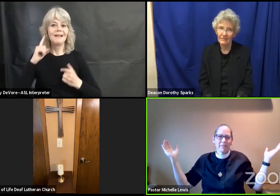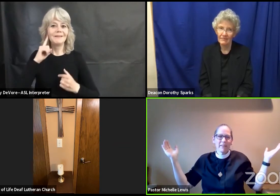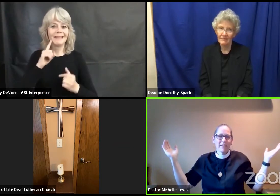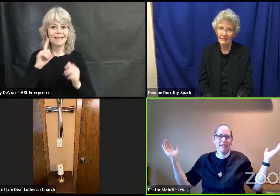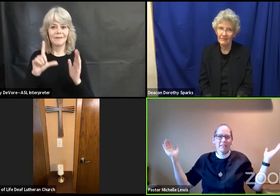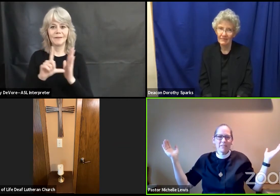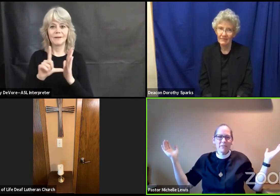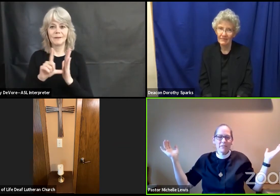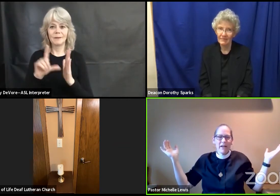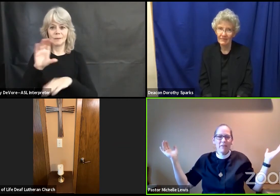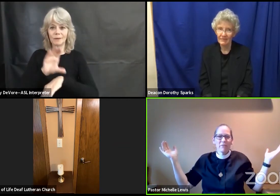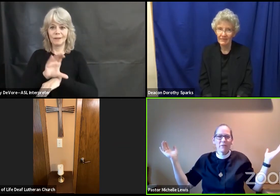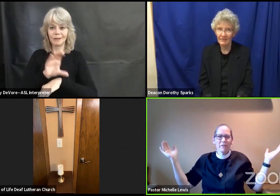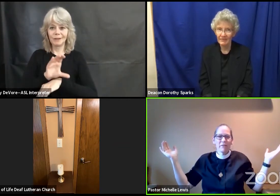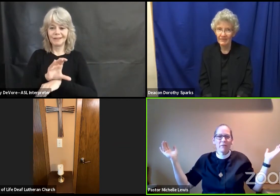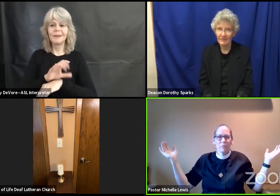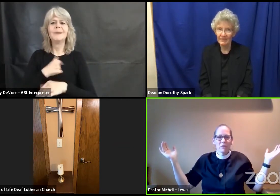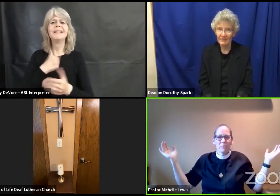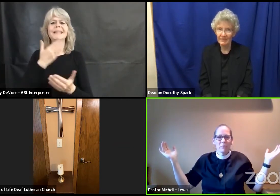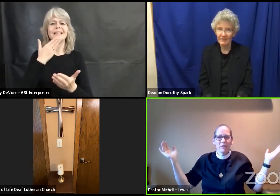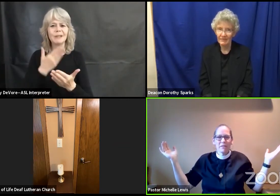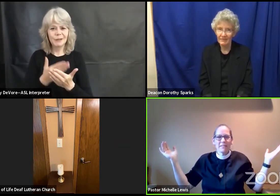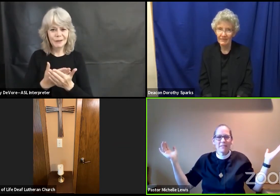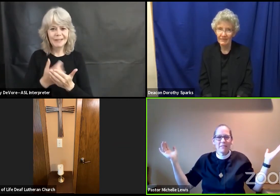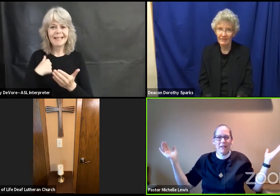It is good to have you here in worship with us today.